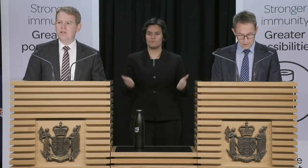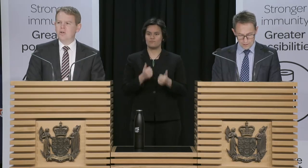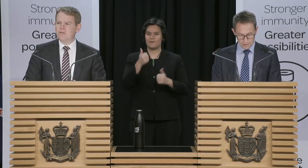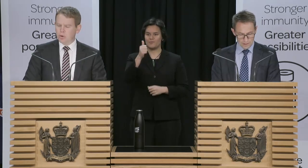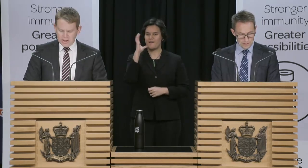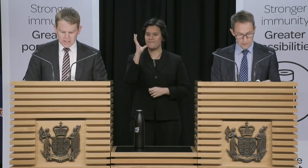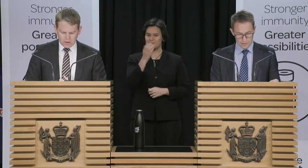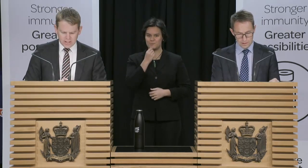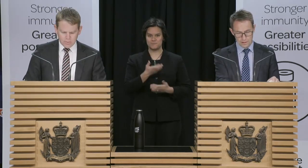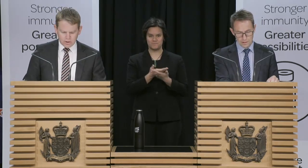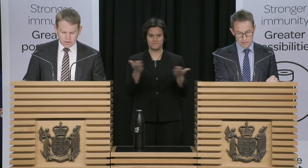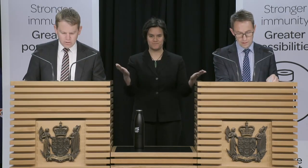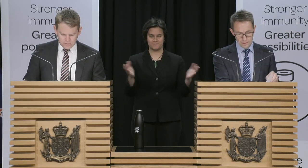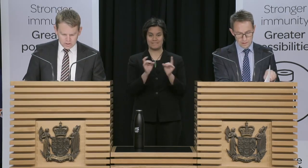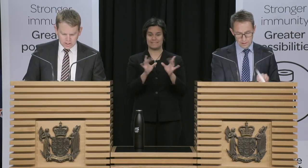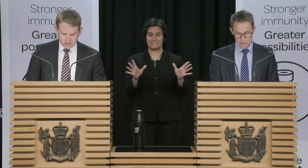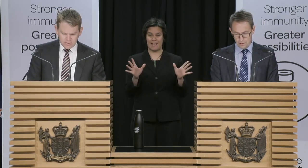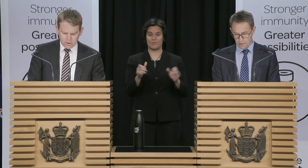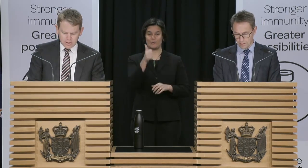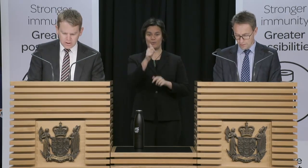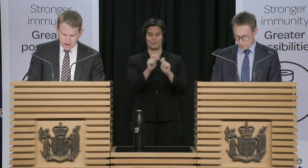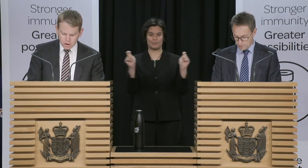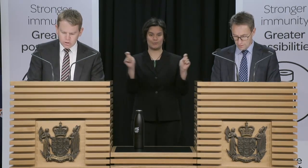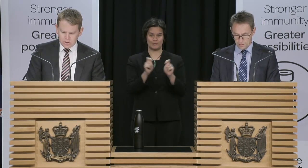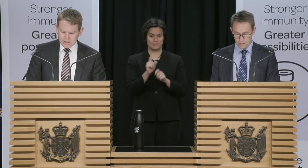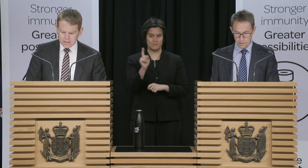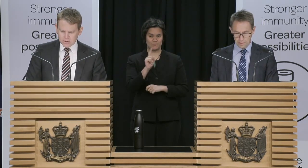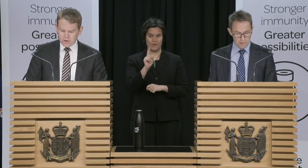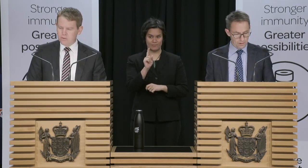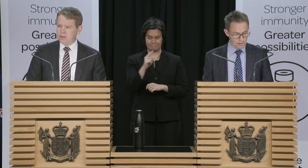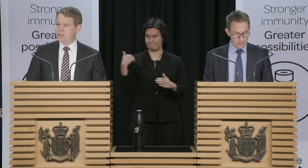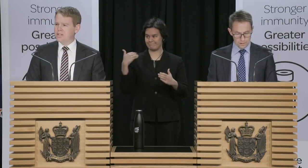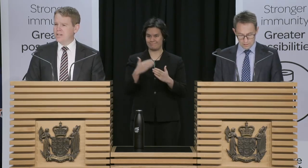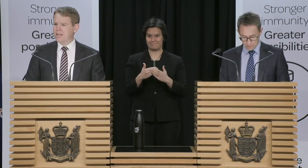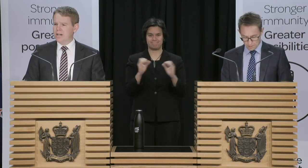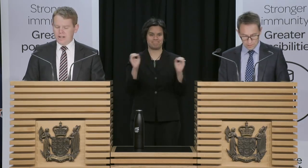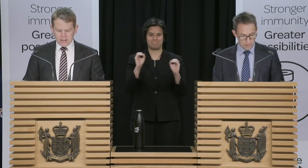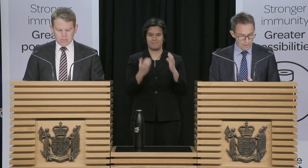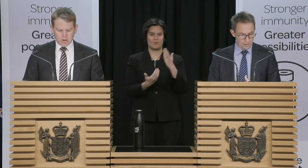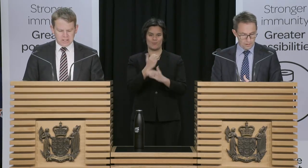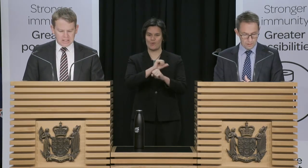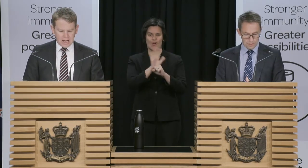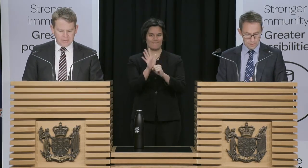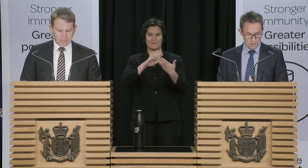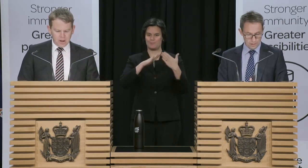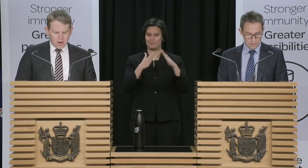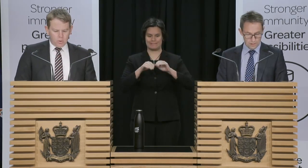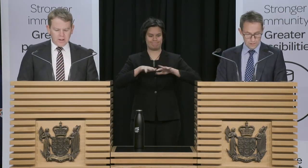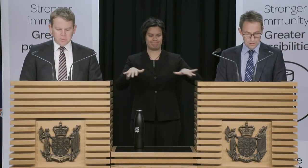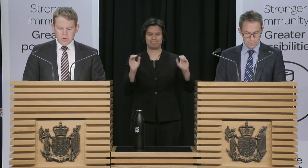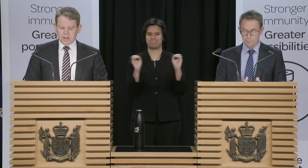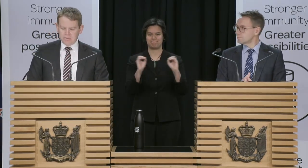Good afternoon, everybody. I'll start with the good news first. I can confirm that there are no new cases of COVID-19 in the community today.